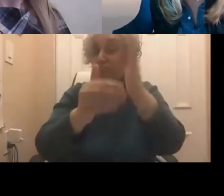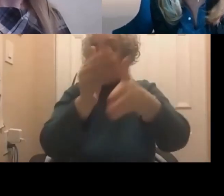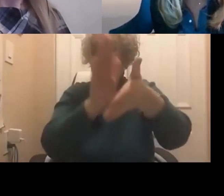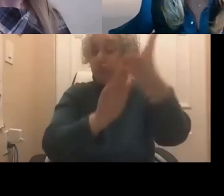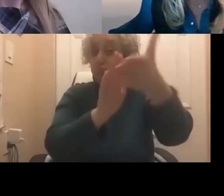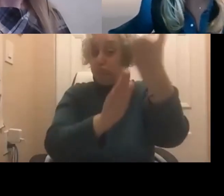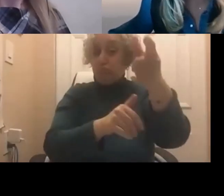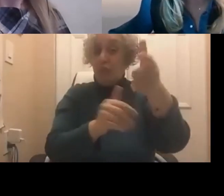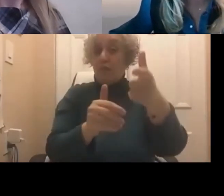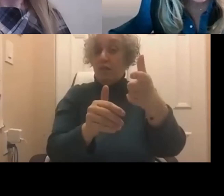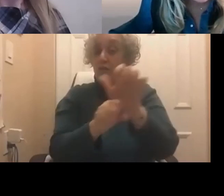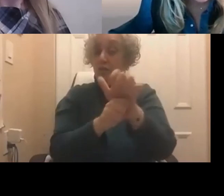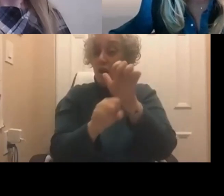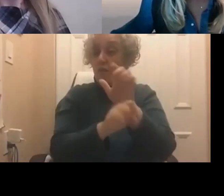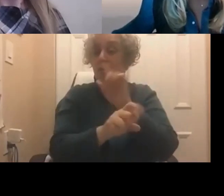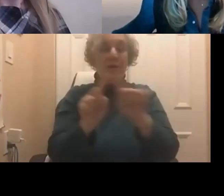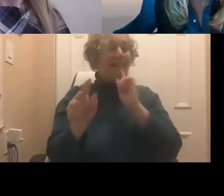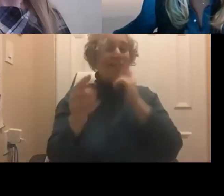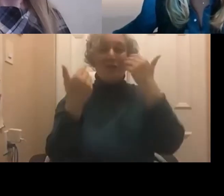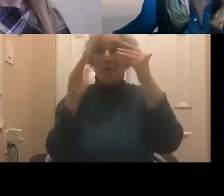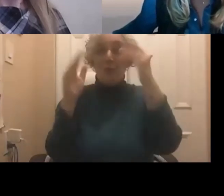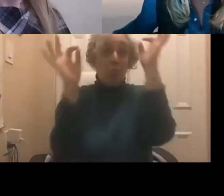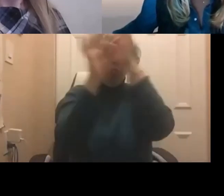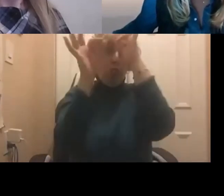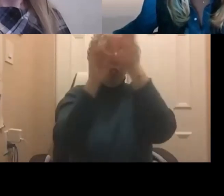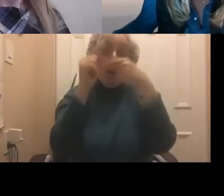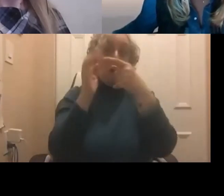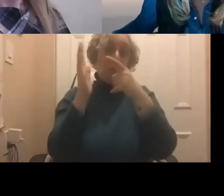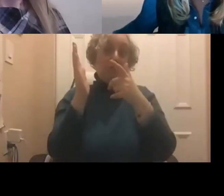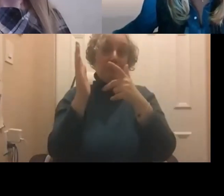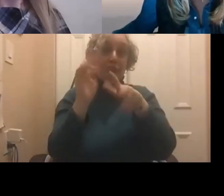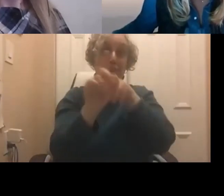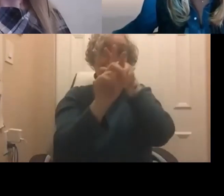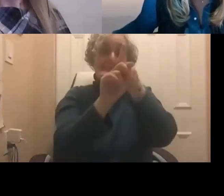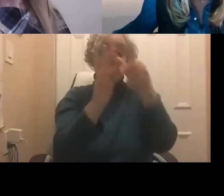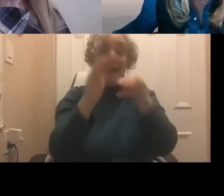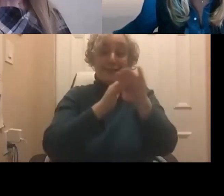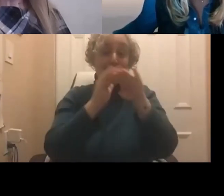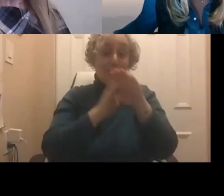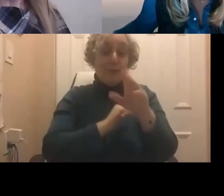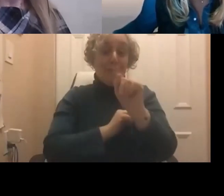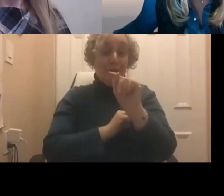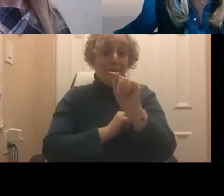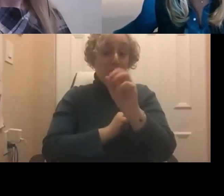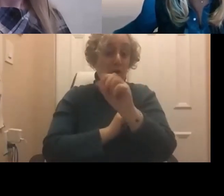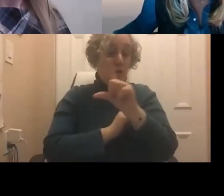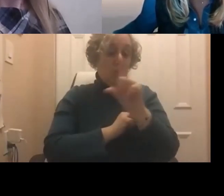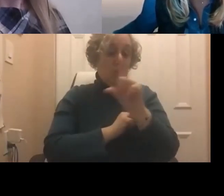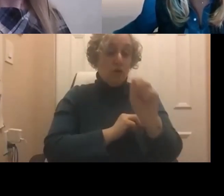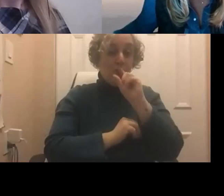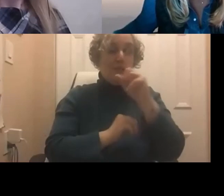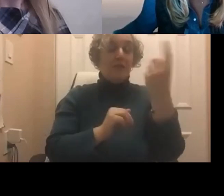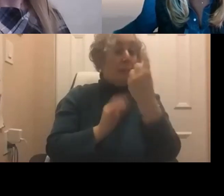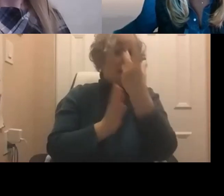accessibility of those tools are. So, there's a piece missing there as well that can have some attention.